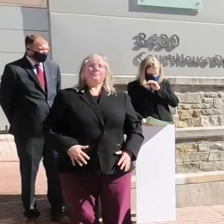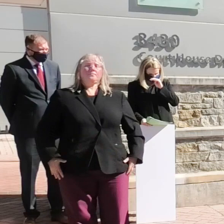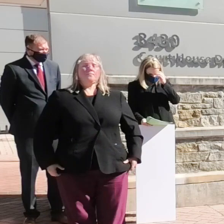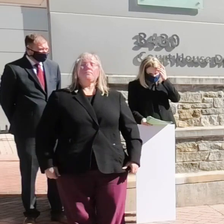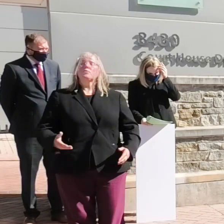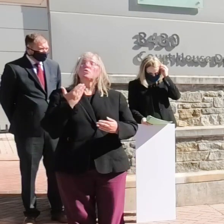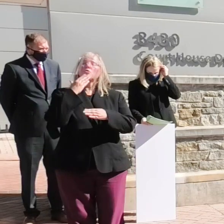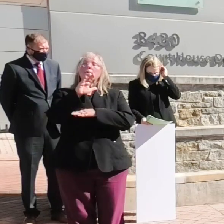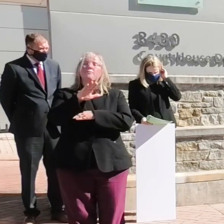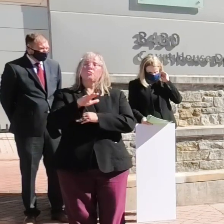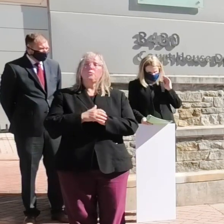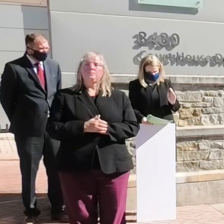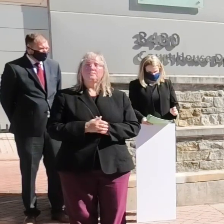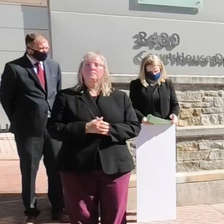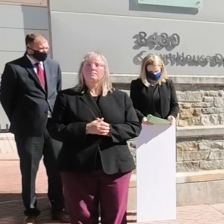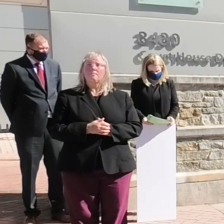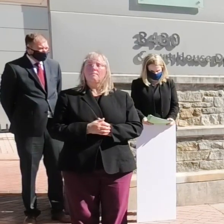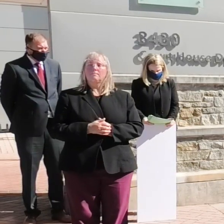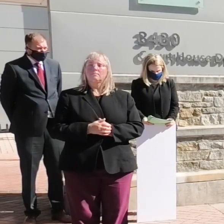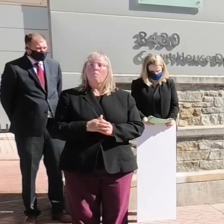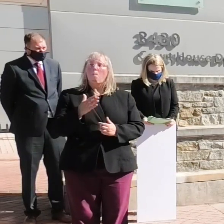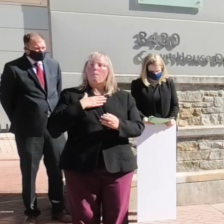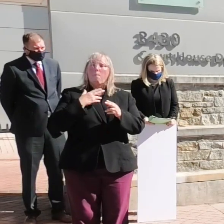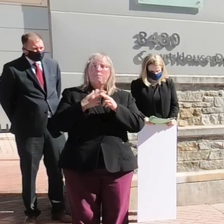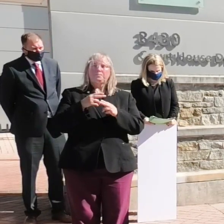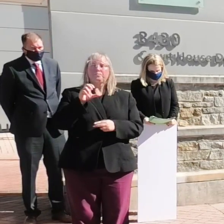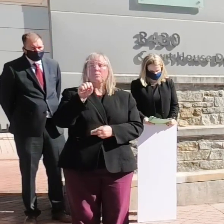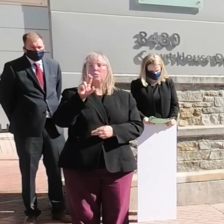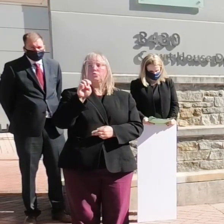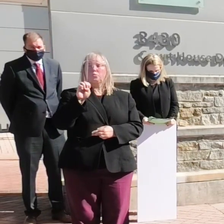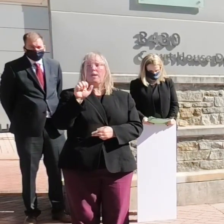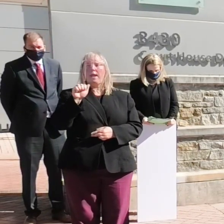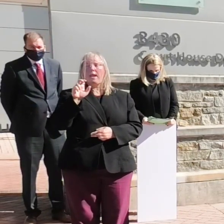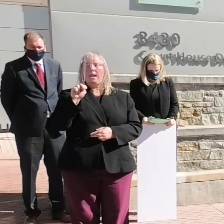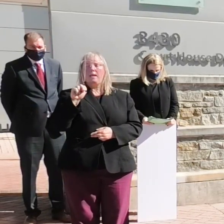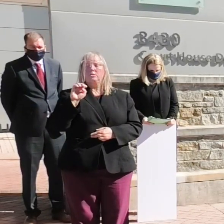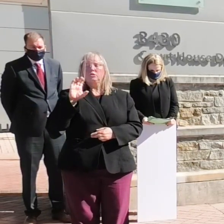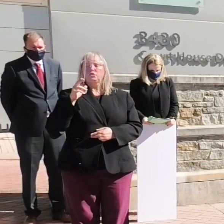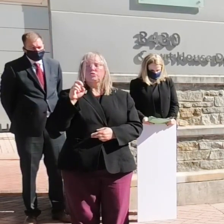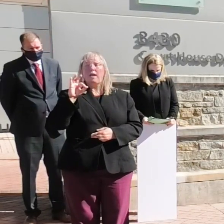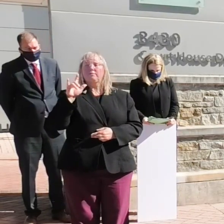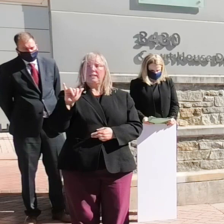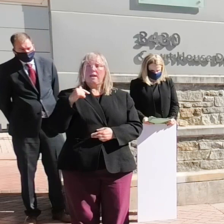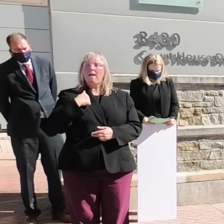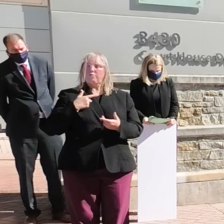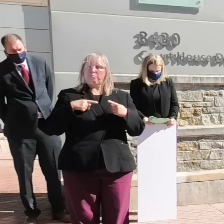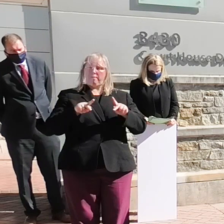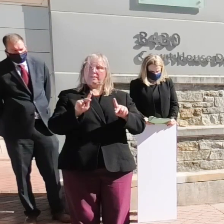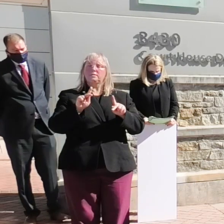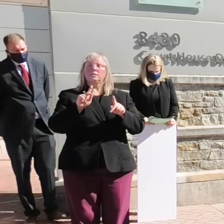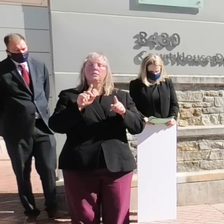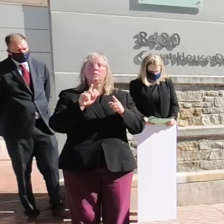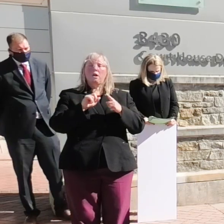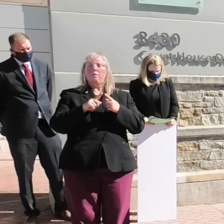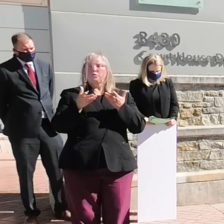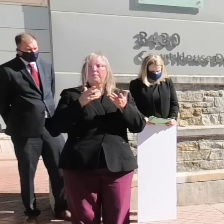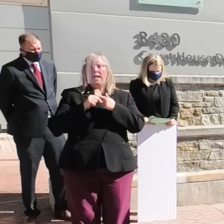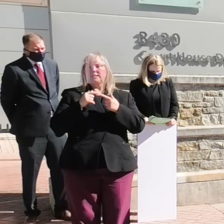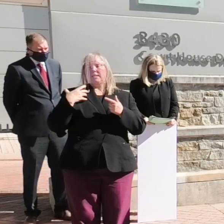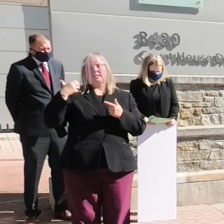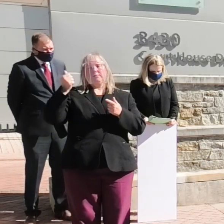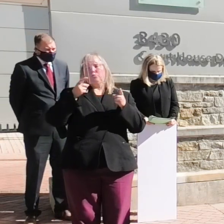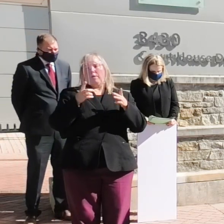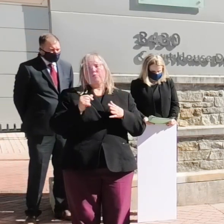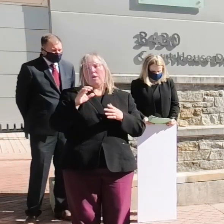good afternoon my name is Sue Ann Shafley and I have the privilege of serving as executive director for Camp